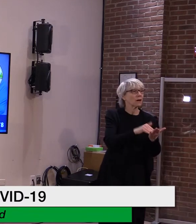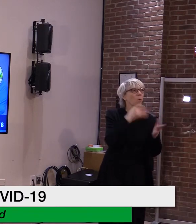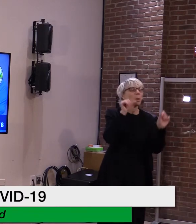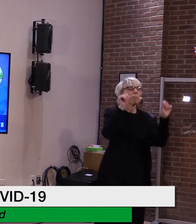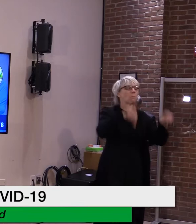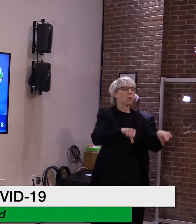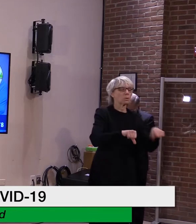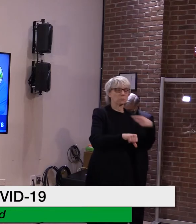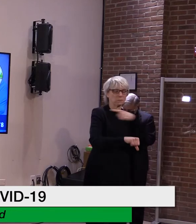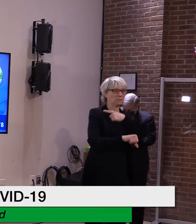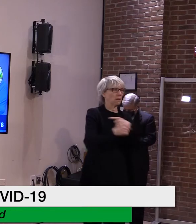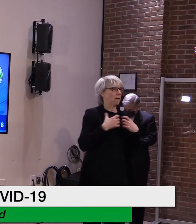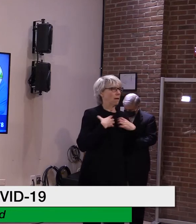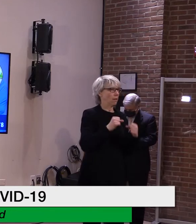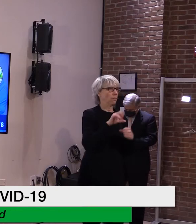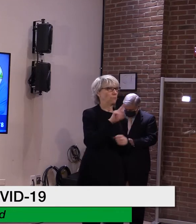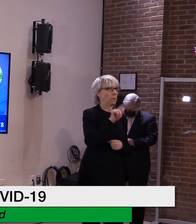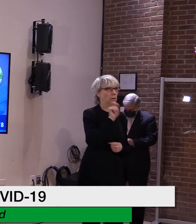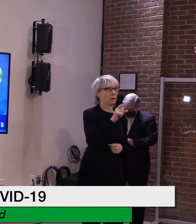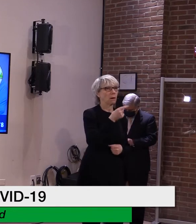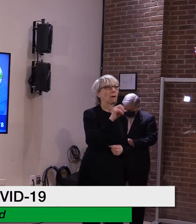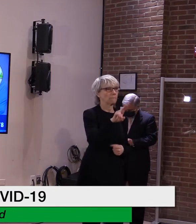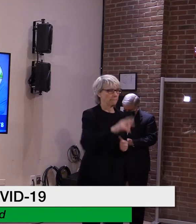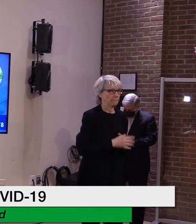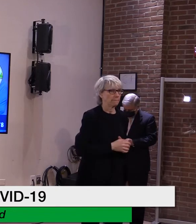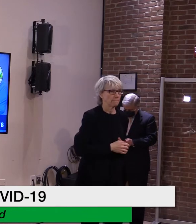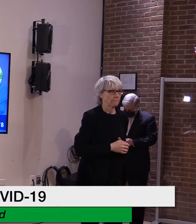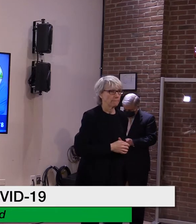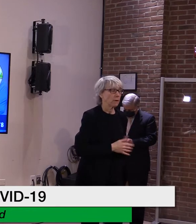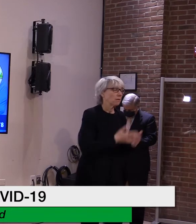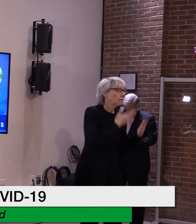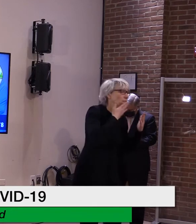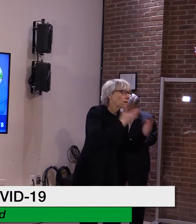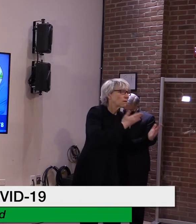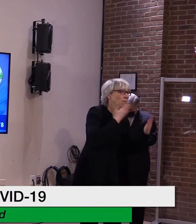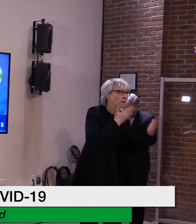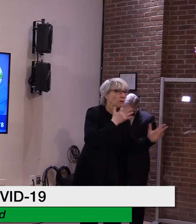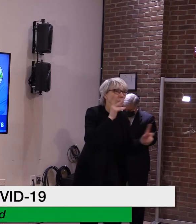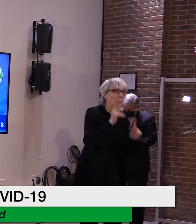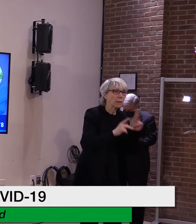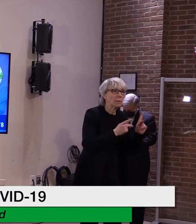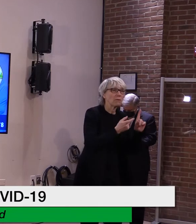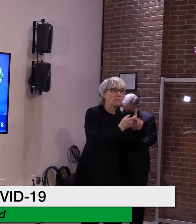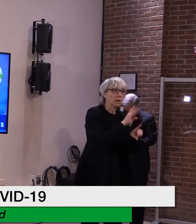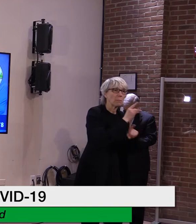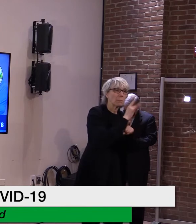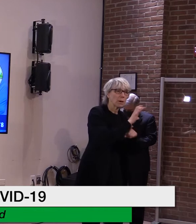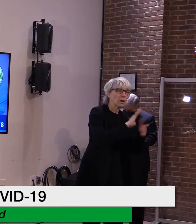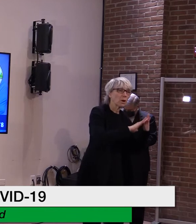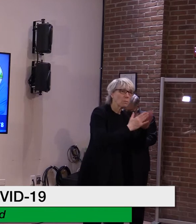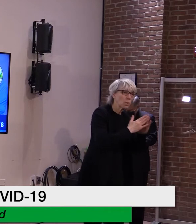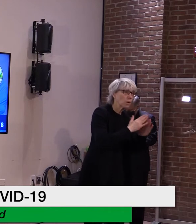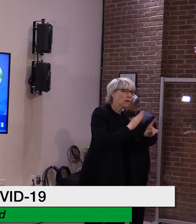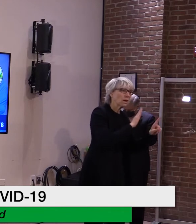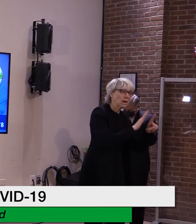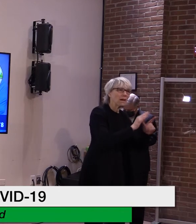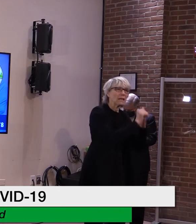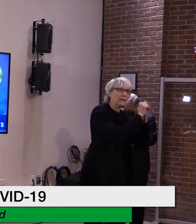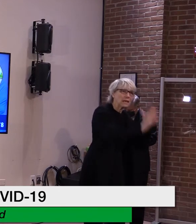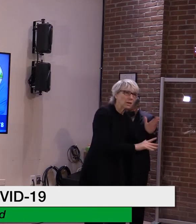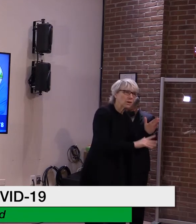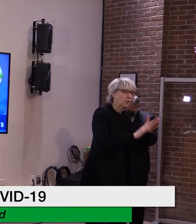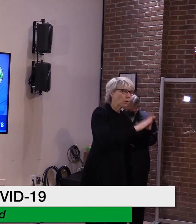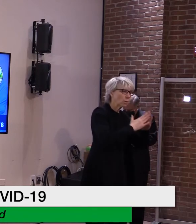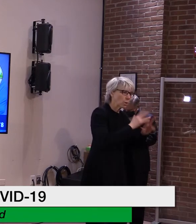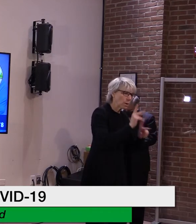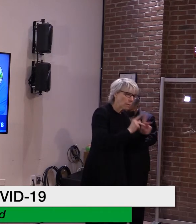.gov. I want to thank all of the individuals and our community partners and leaders who have provided us with the